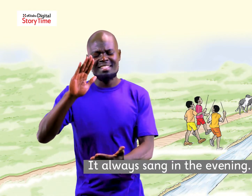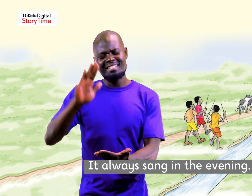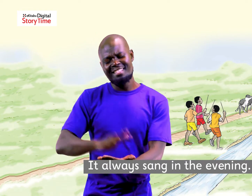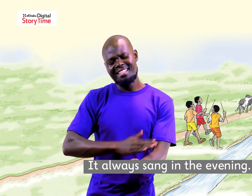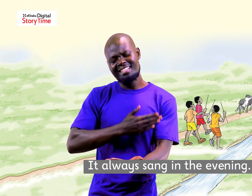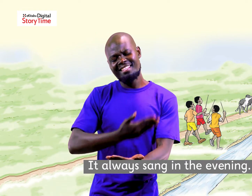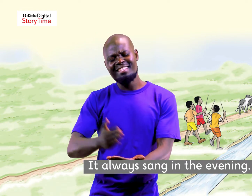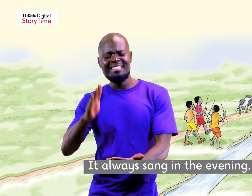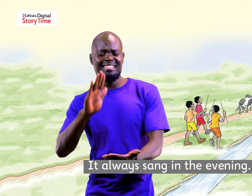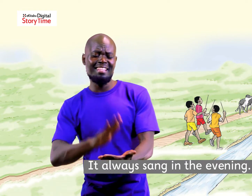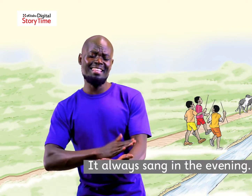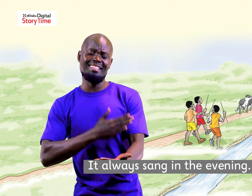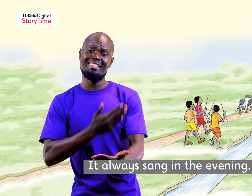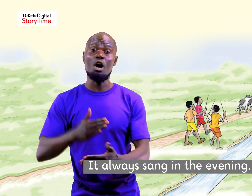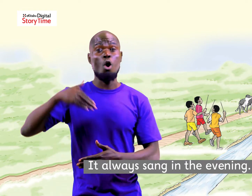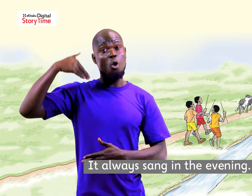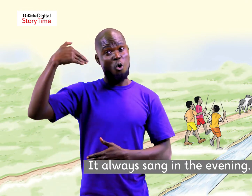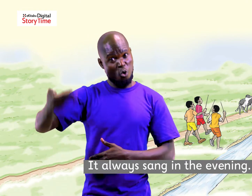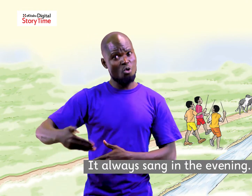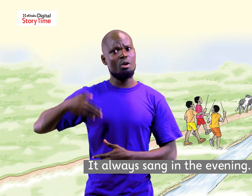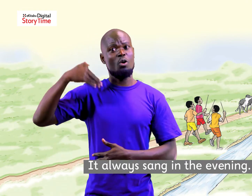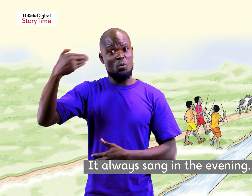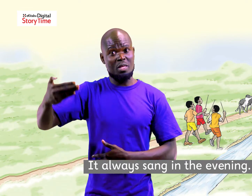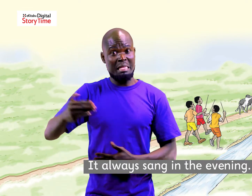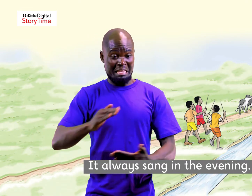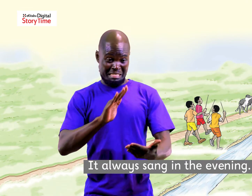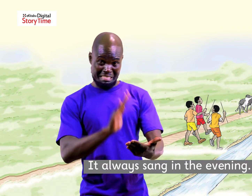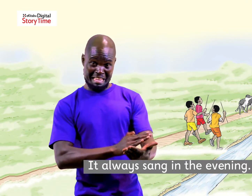it always sang in the evening